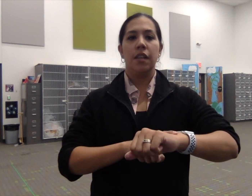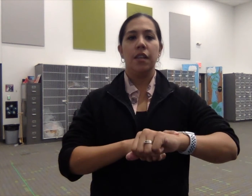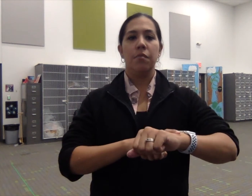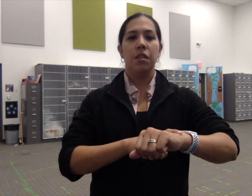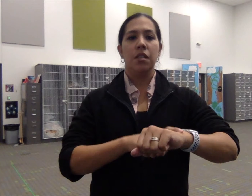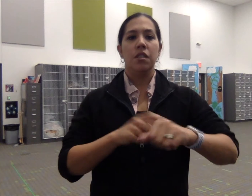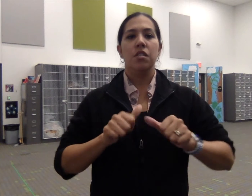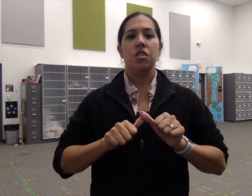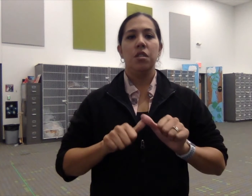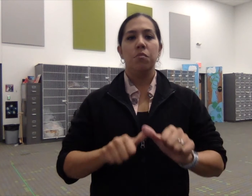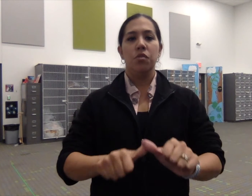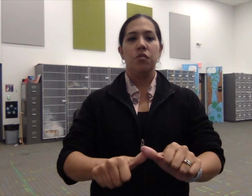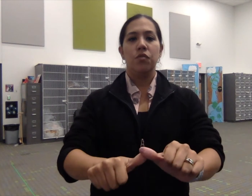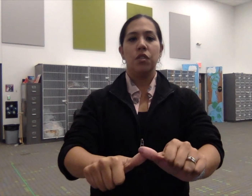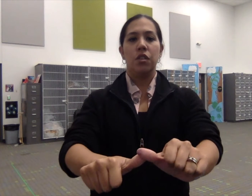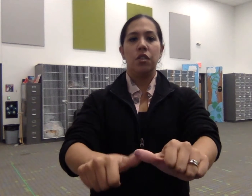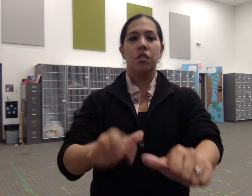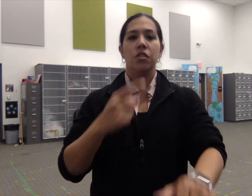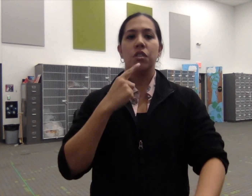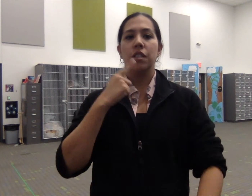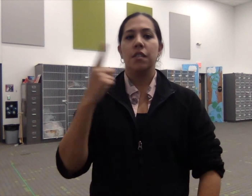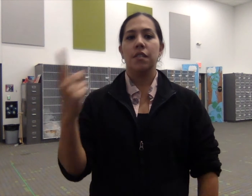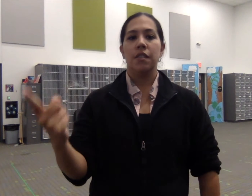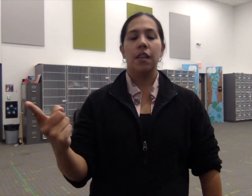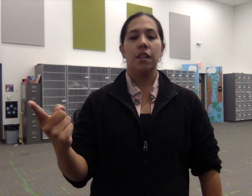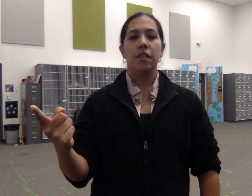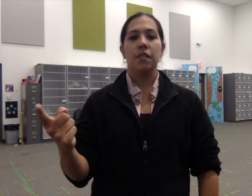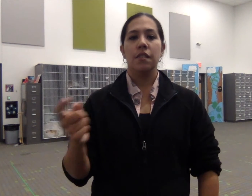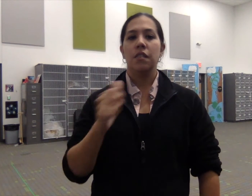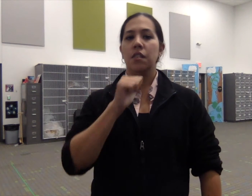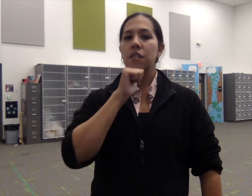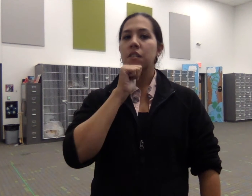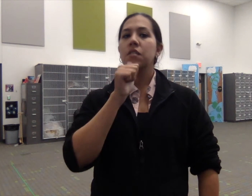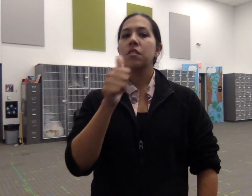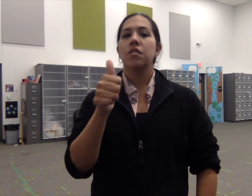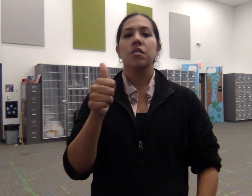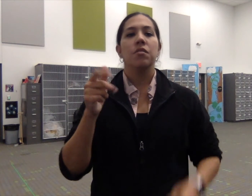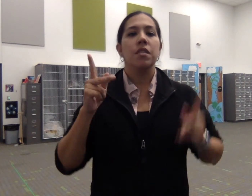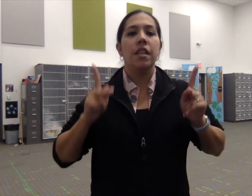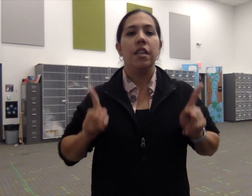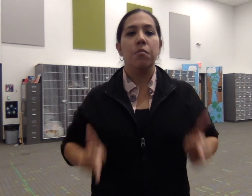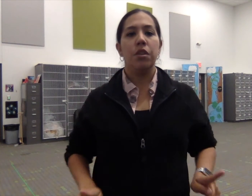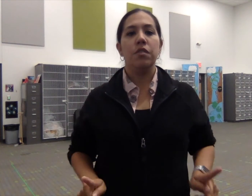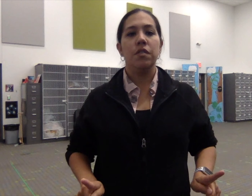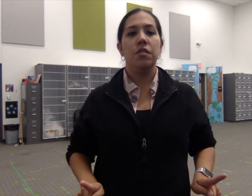she moves on she says don't take it personal